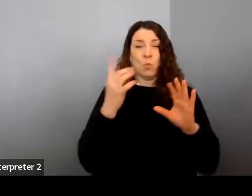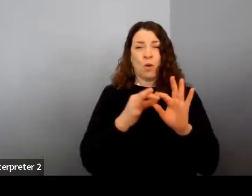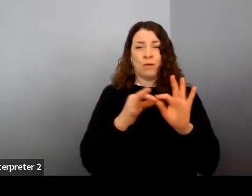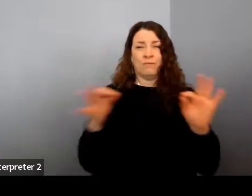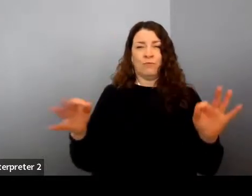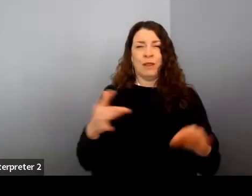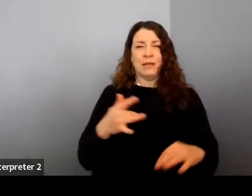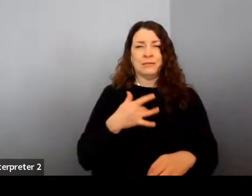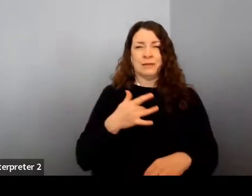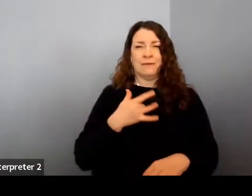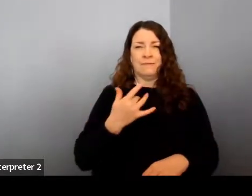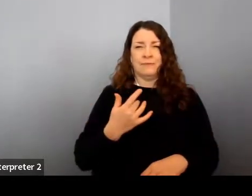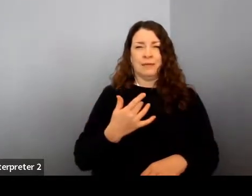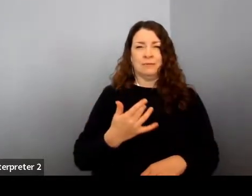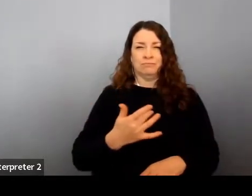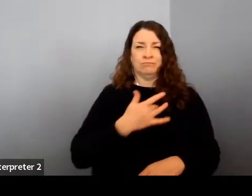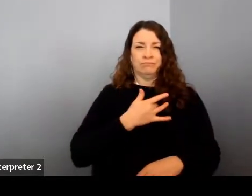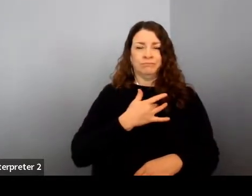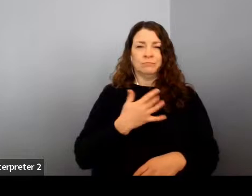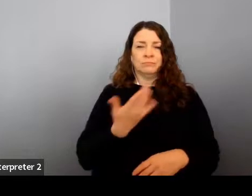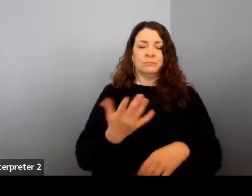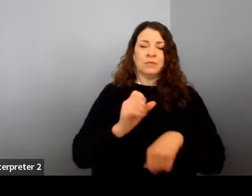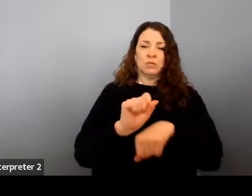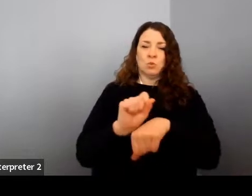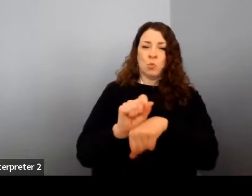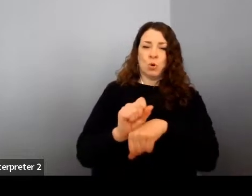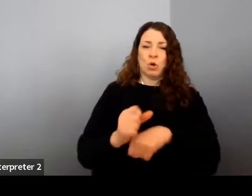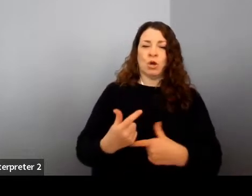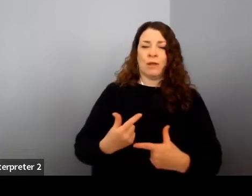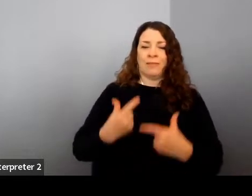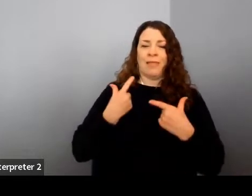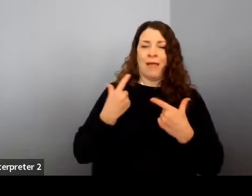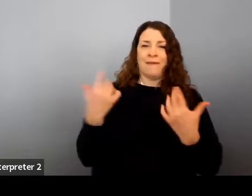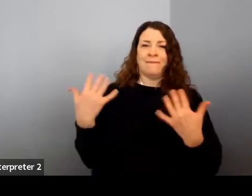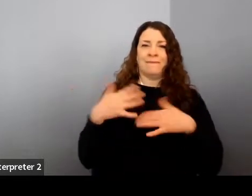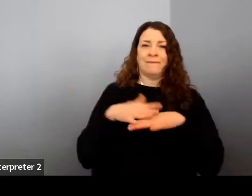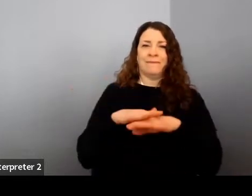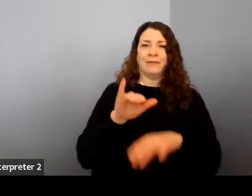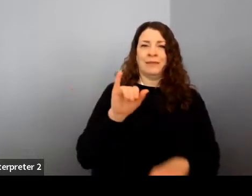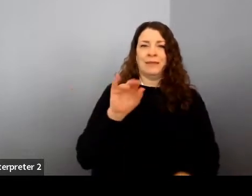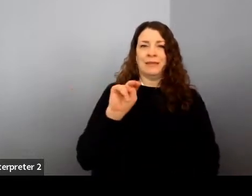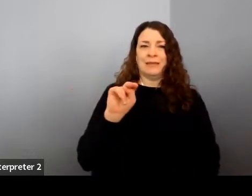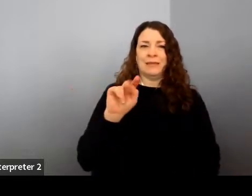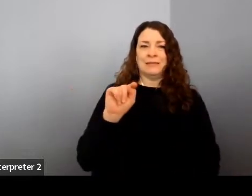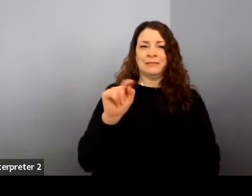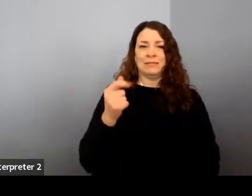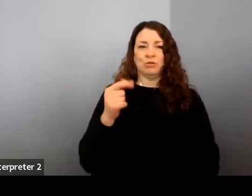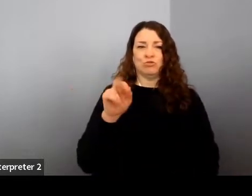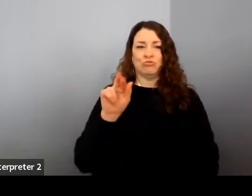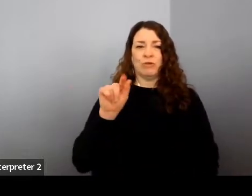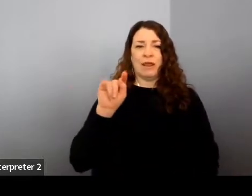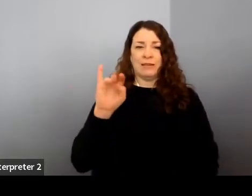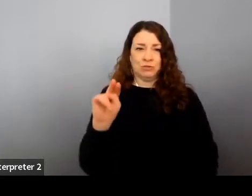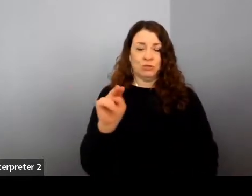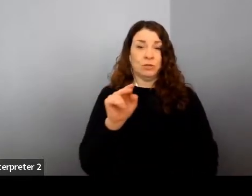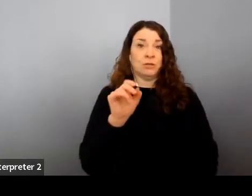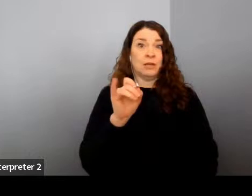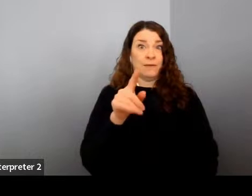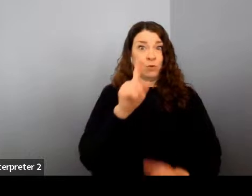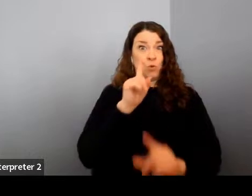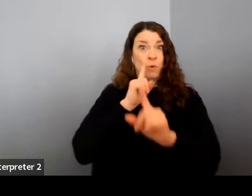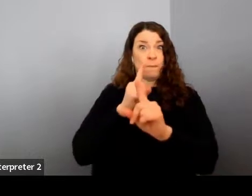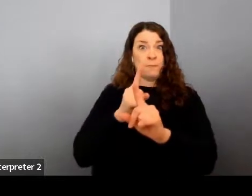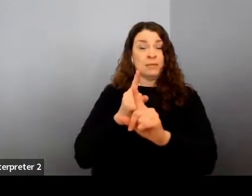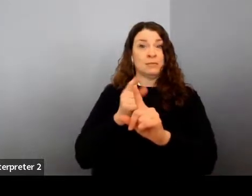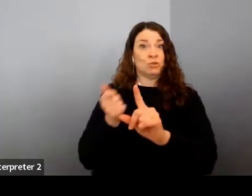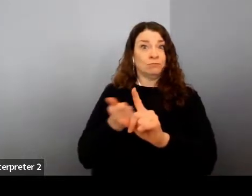little bit more is work life integration. And I think when you are really mission driven as all of us are, who are in these